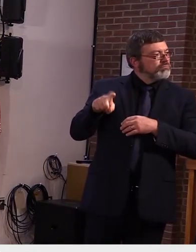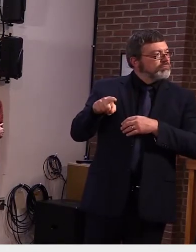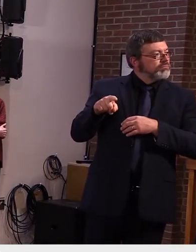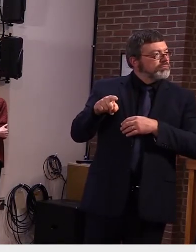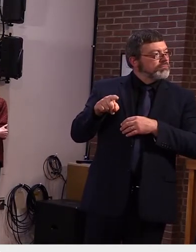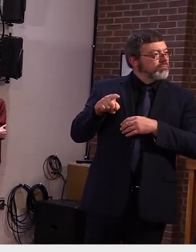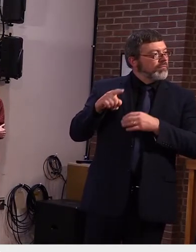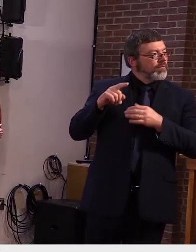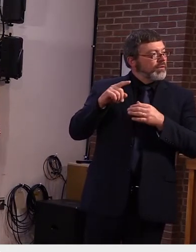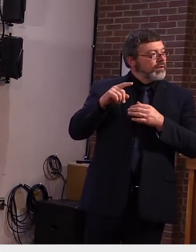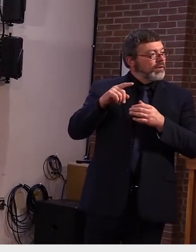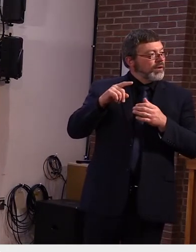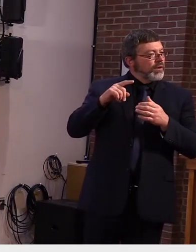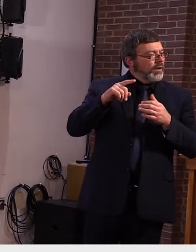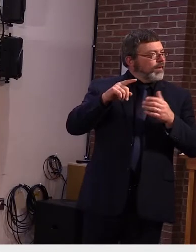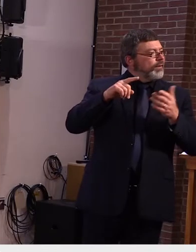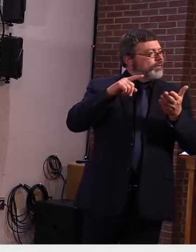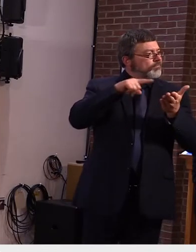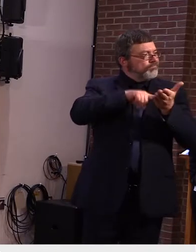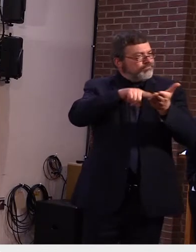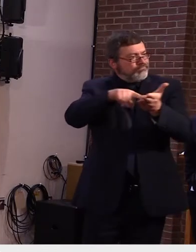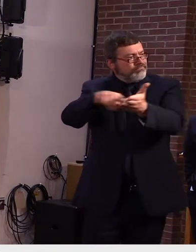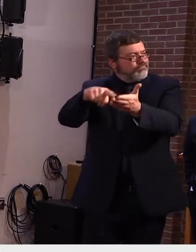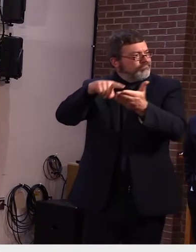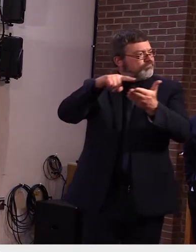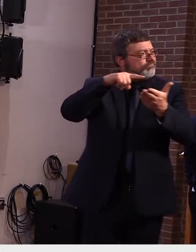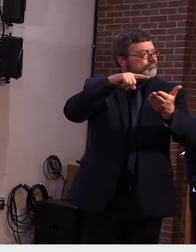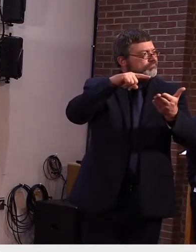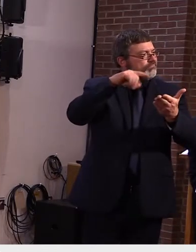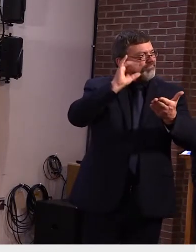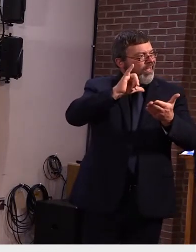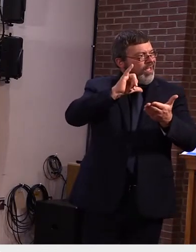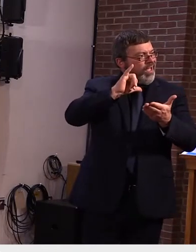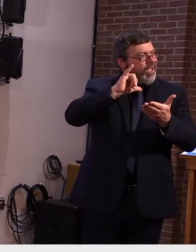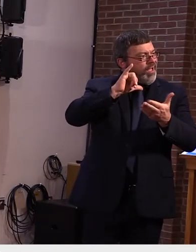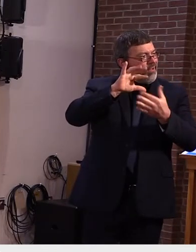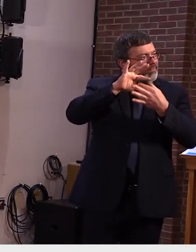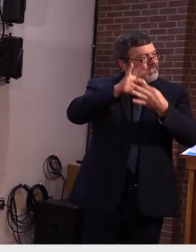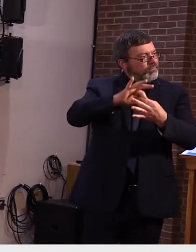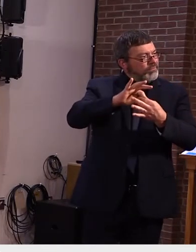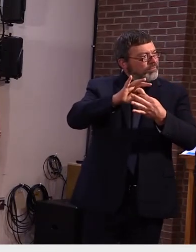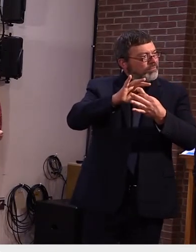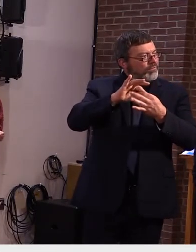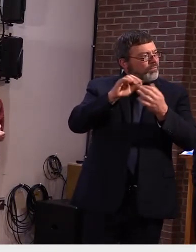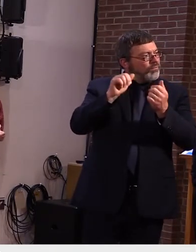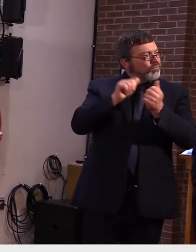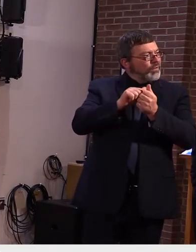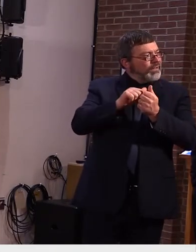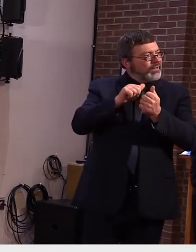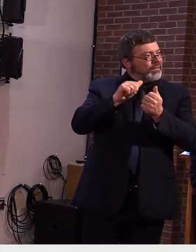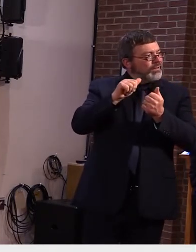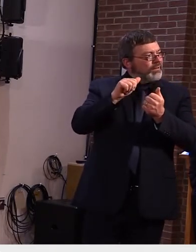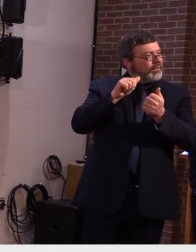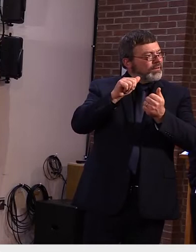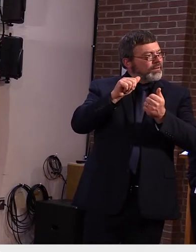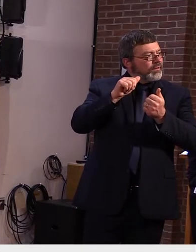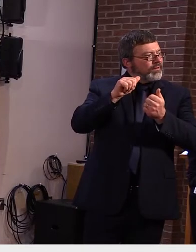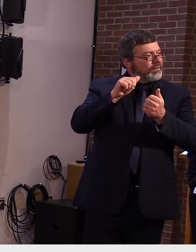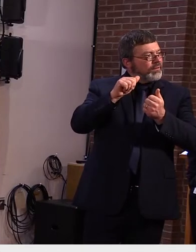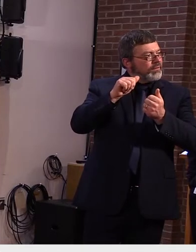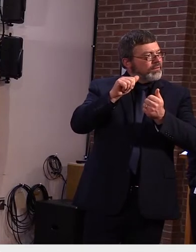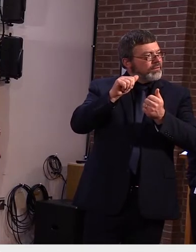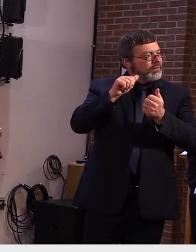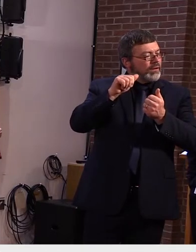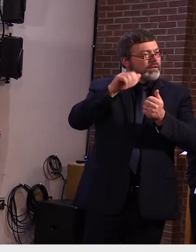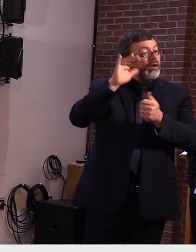organization about remdesivir um saying it has little to no effect on mortality for hospitalized covet 19 patients i was wondering